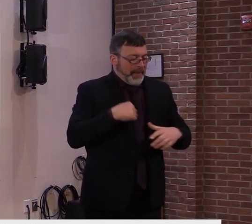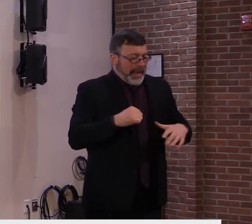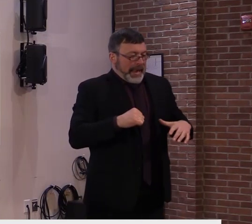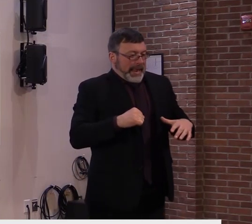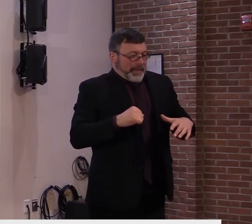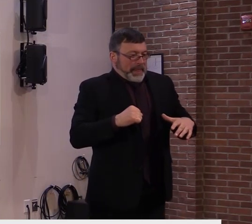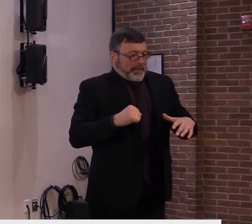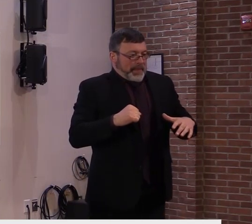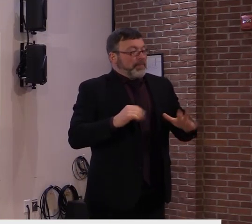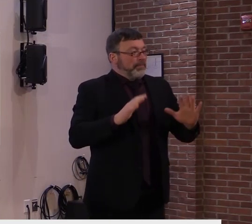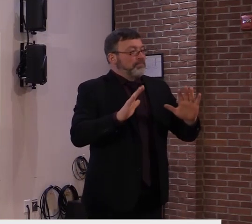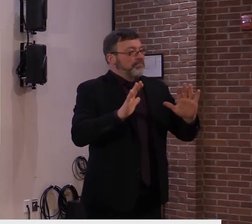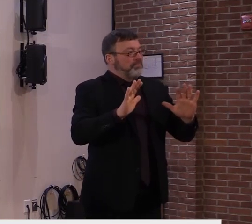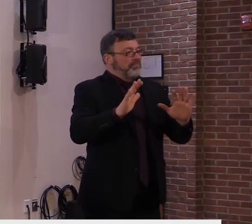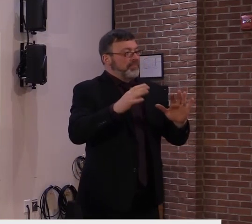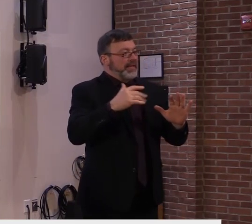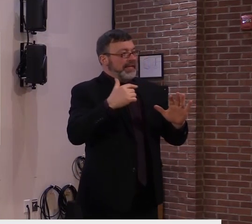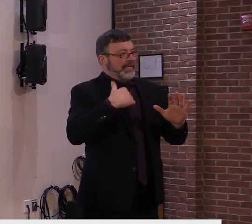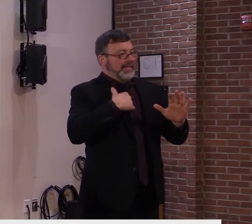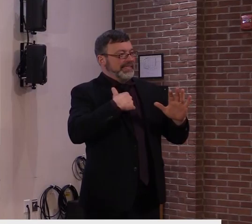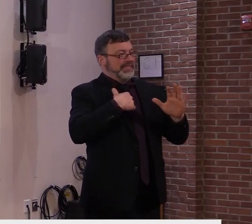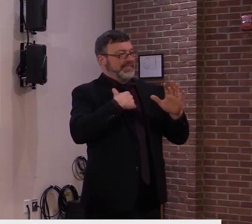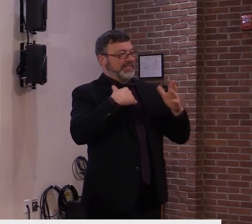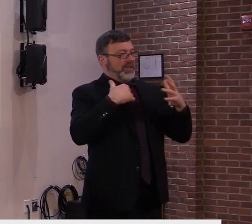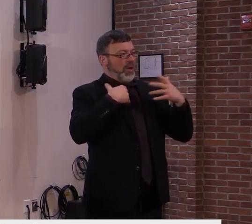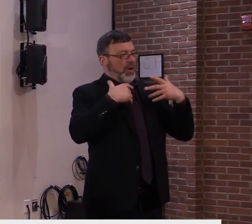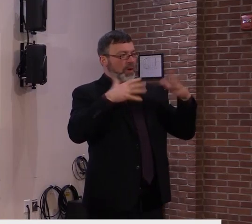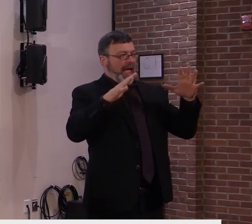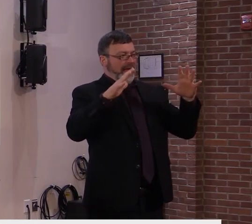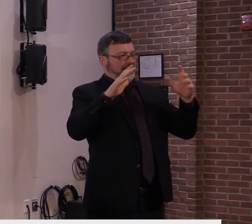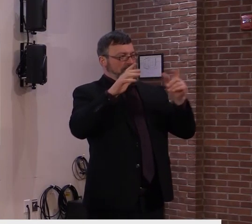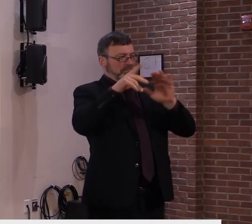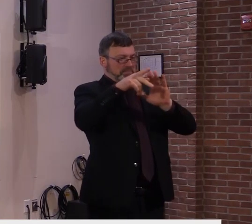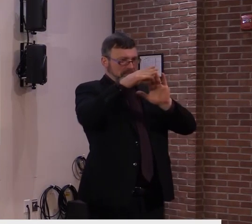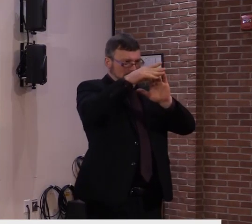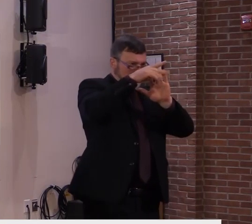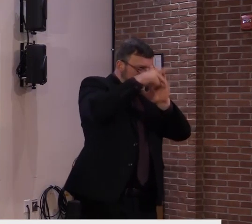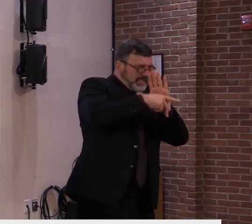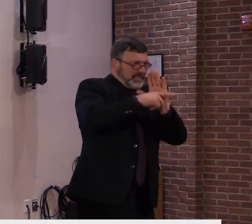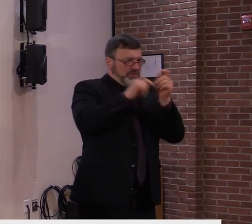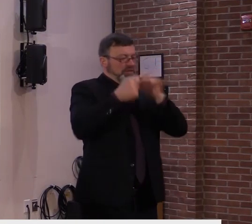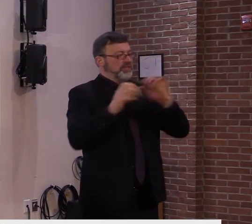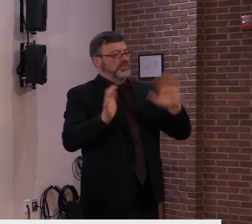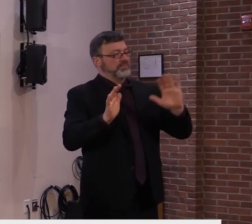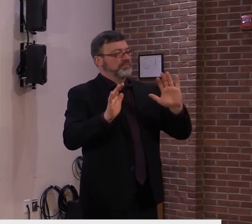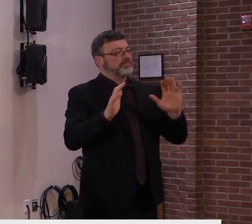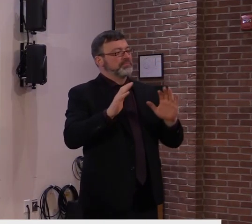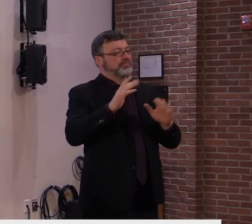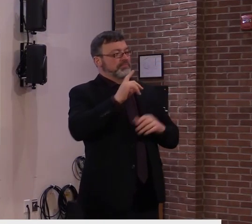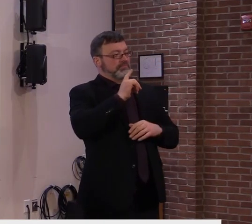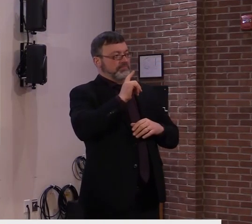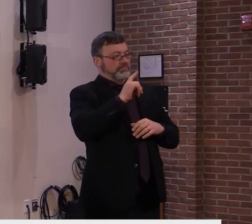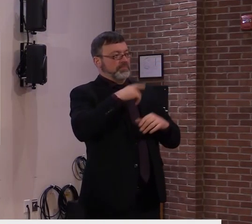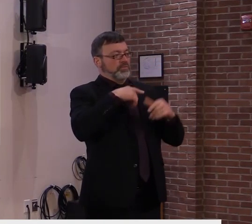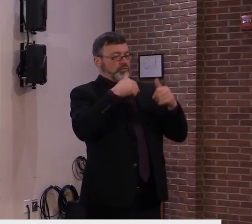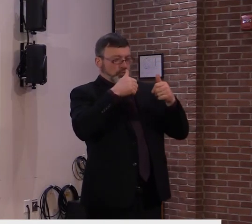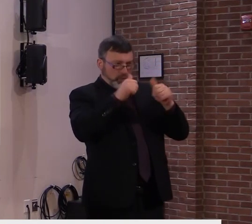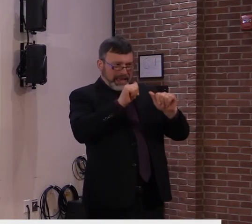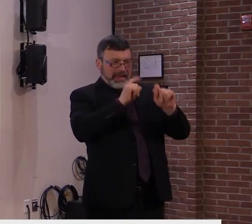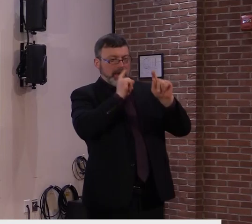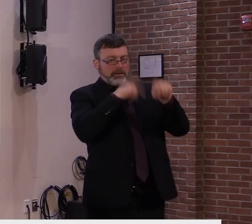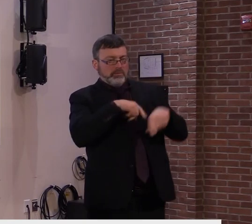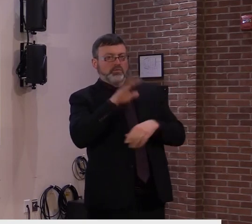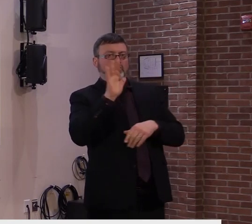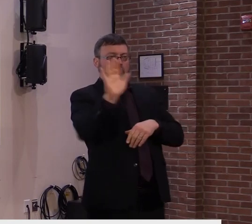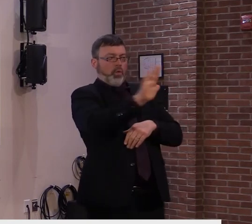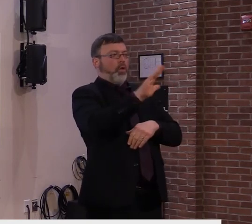policy at the podium. I really, let me do this. Let me delve into that issue. I don't know what the